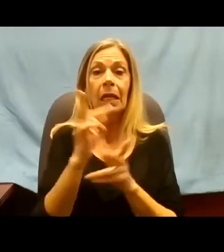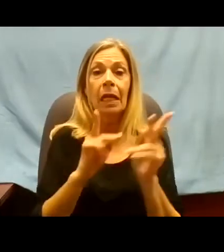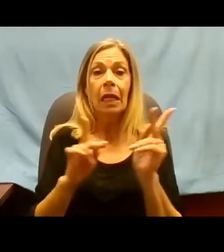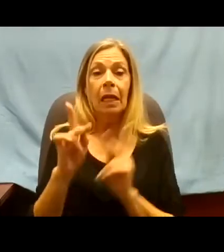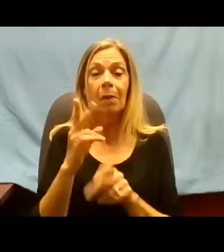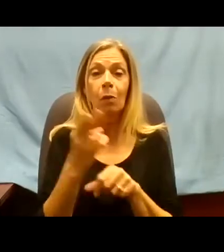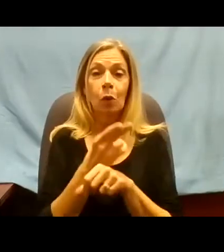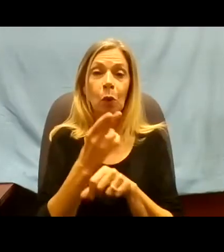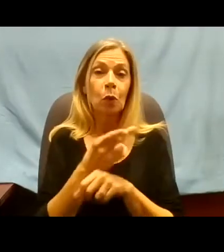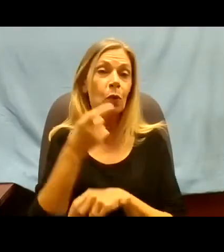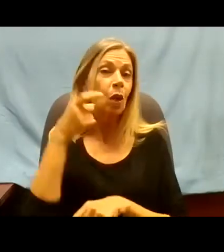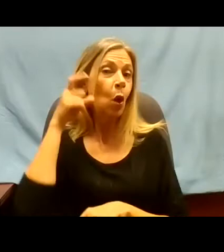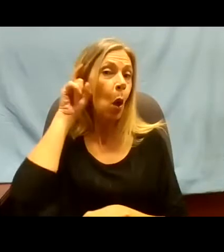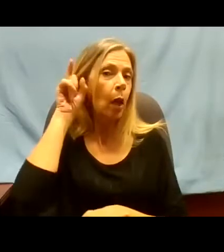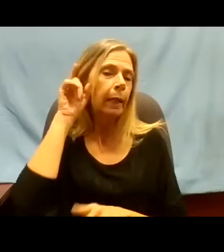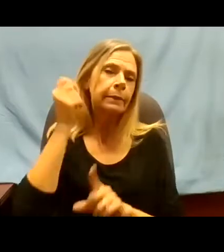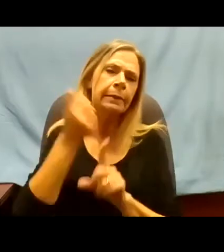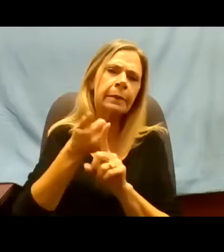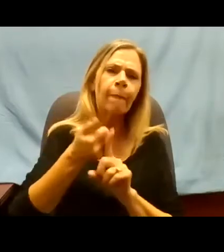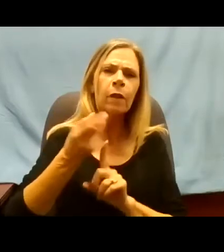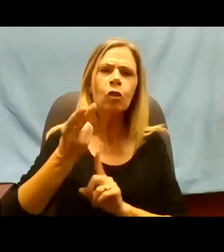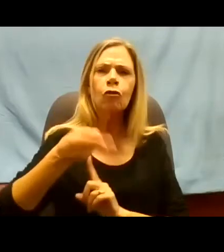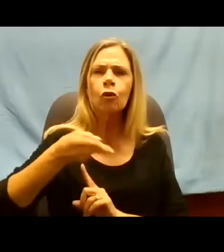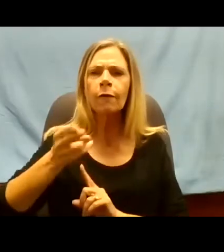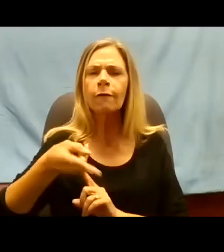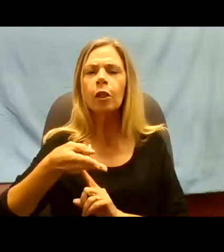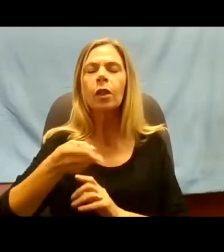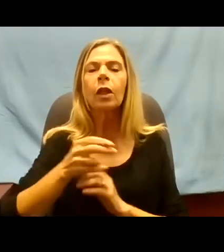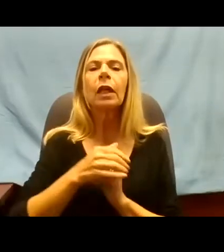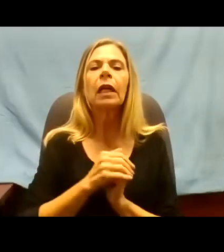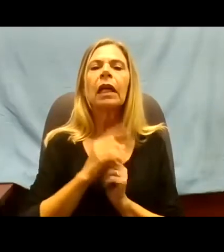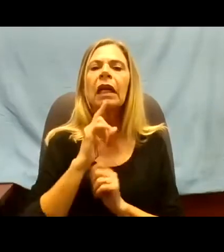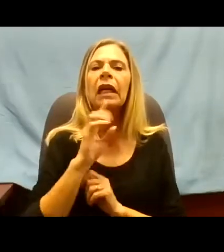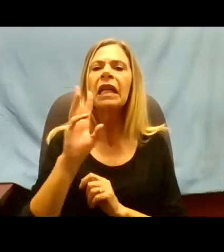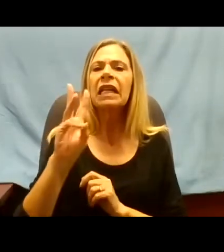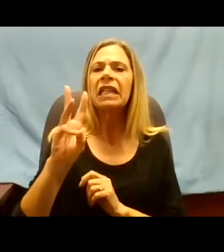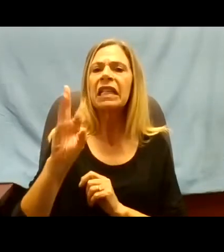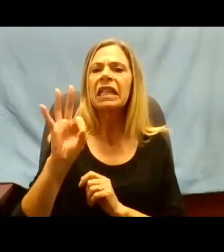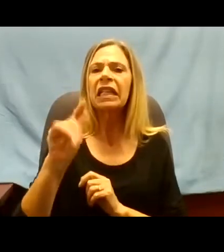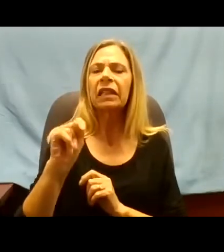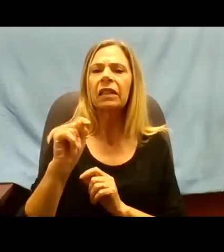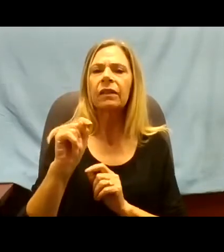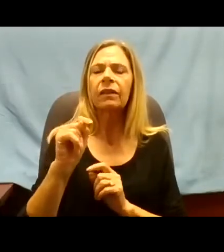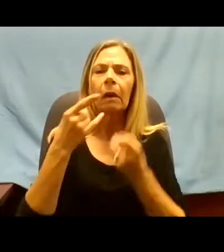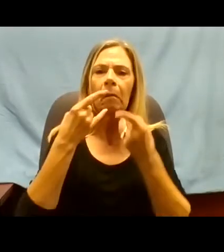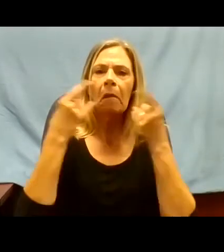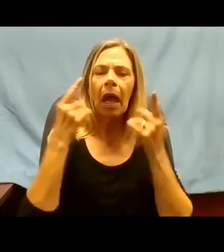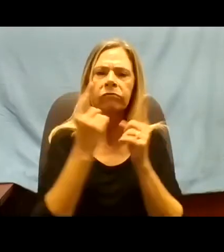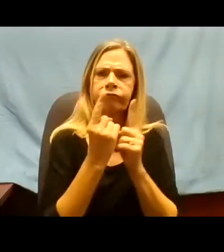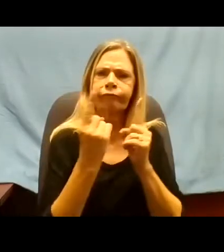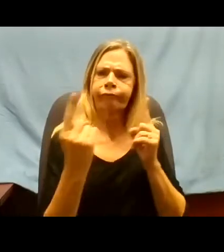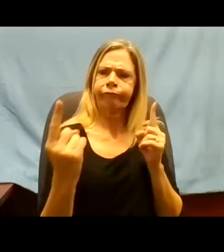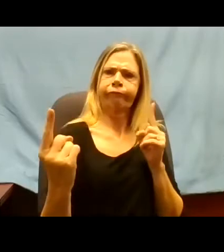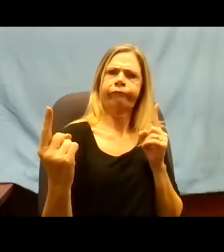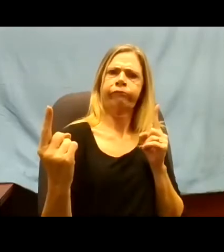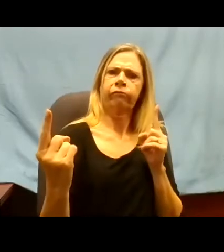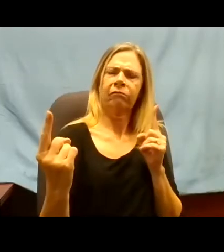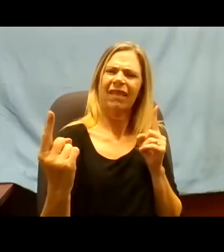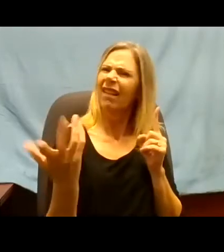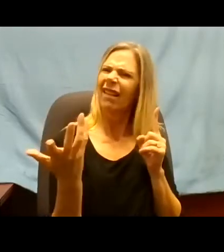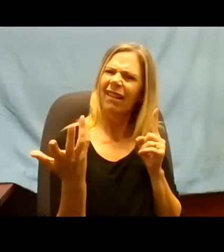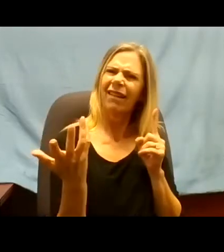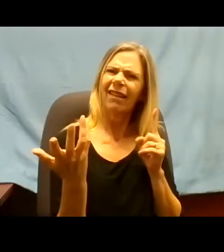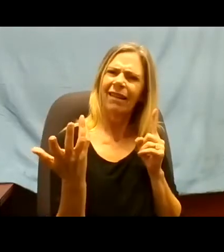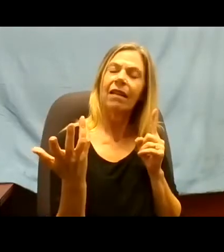aids, six feet away was a mask on. Hey, there are people with